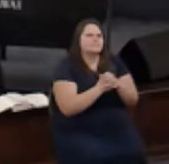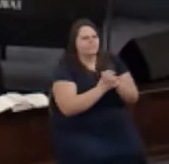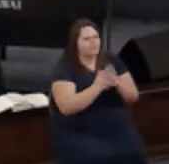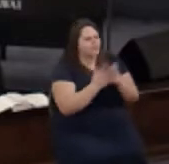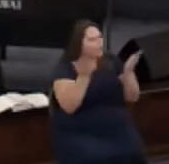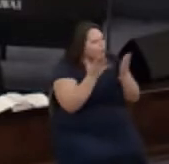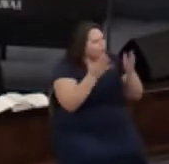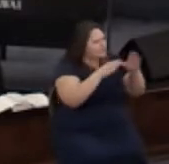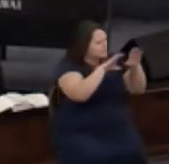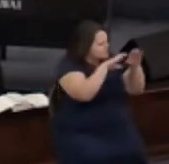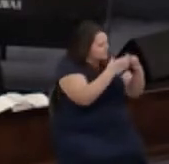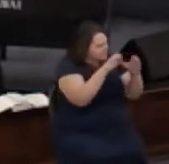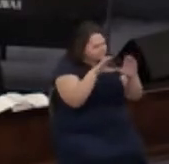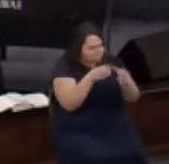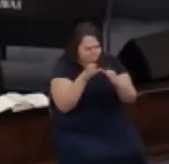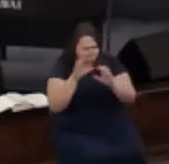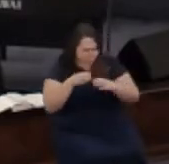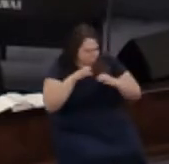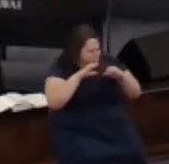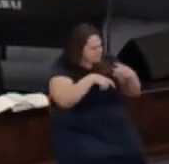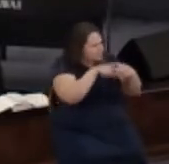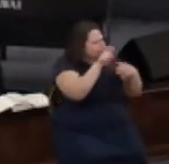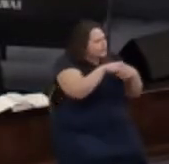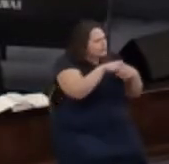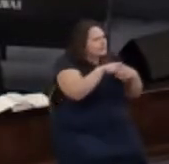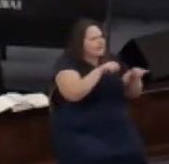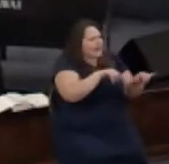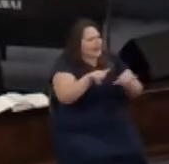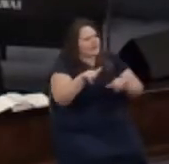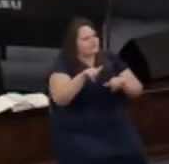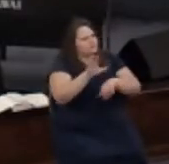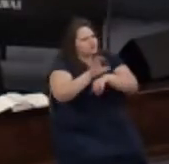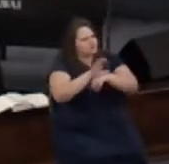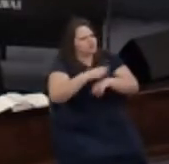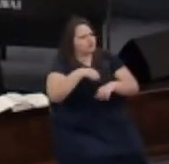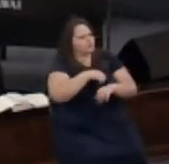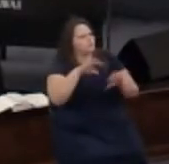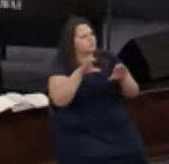components that we need as a church when we enter into corporate prayer